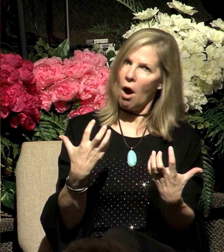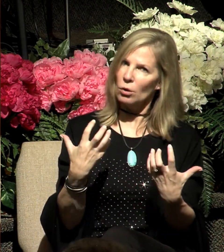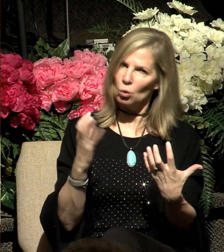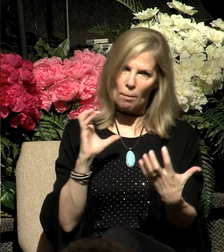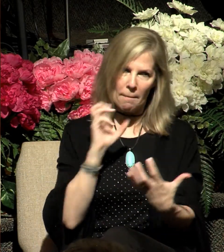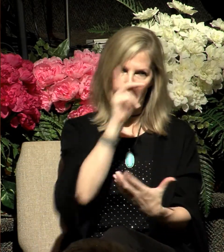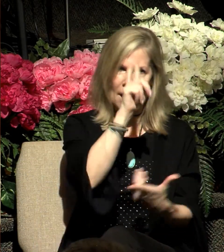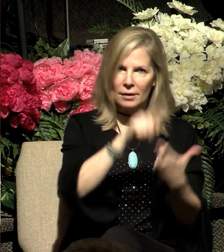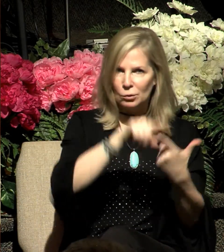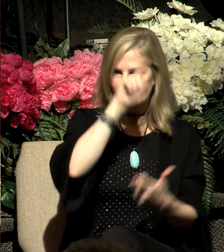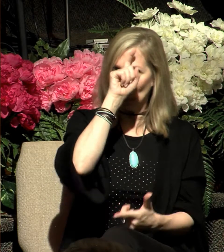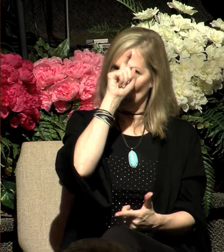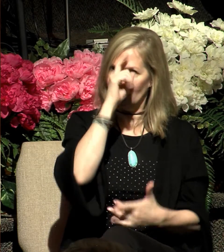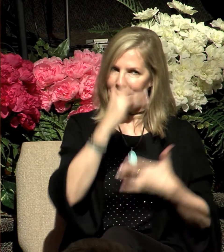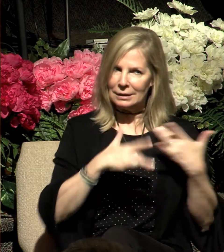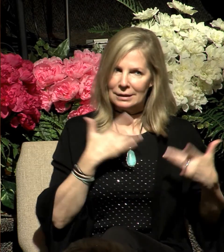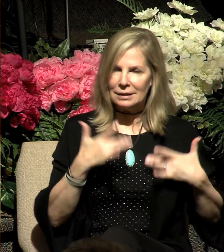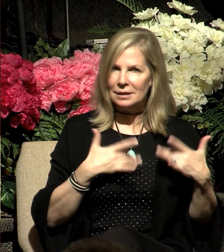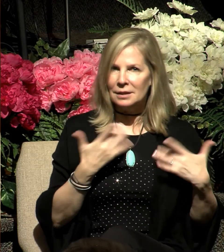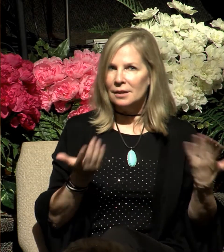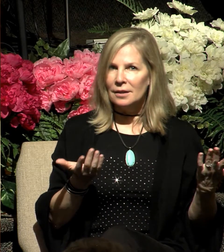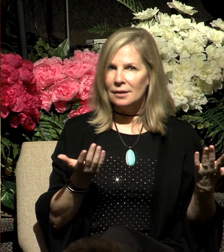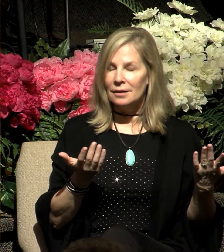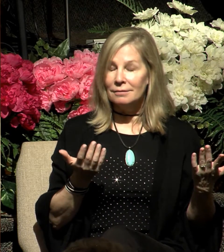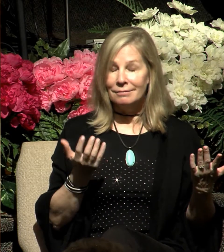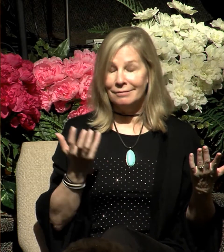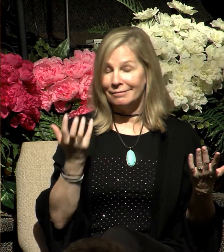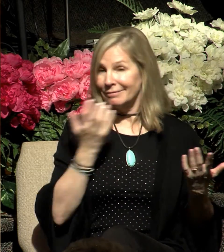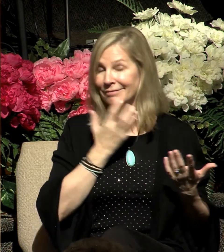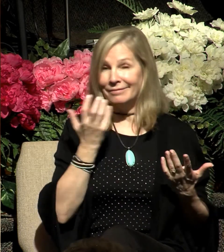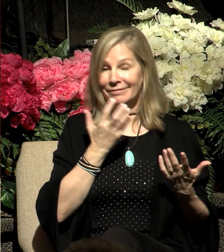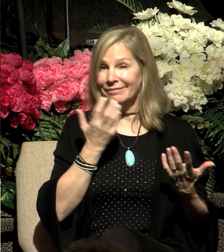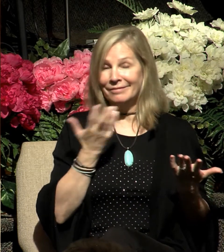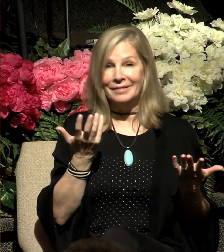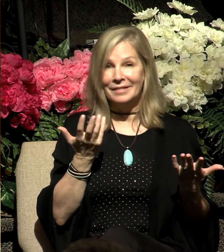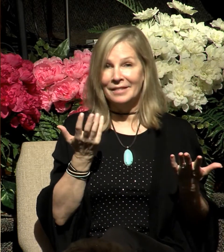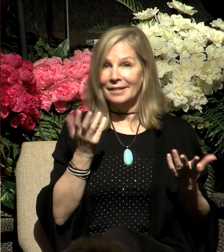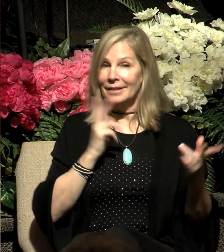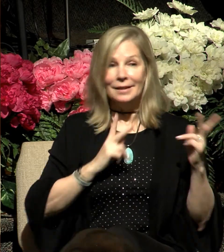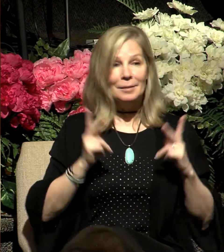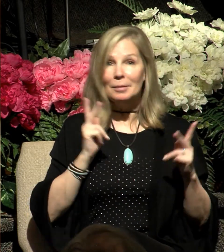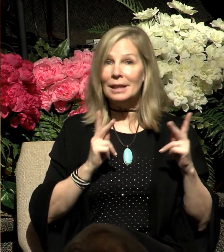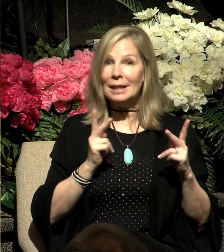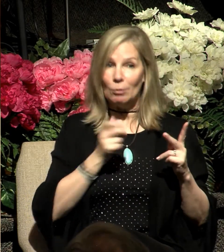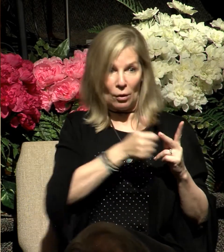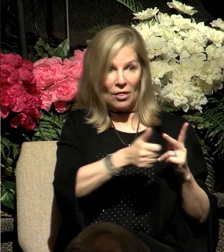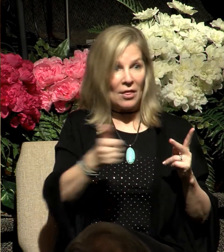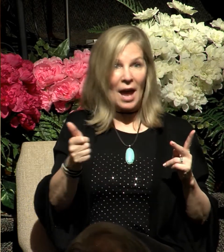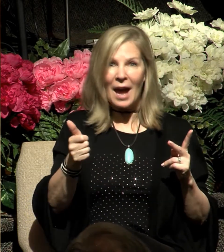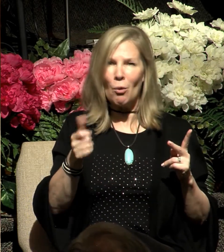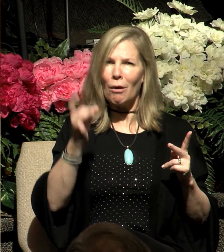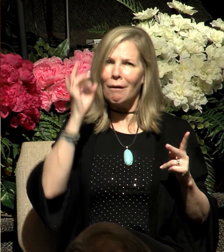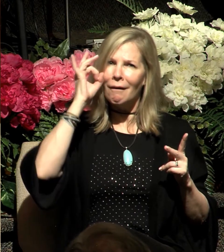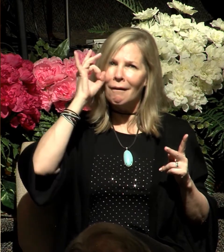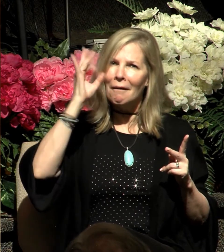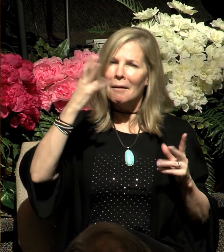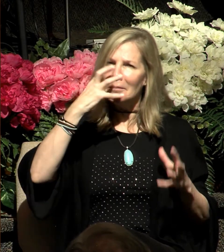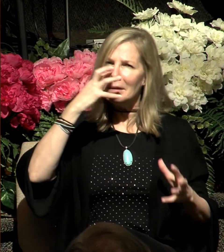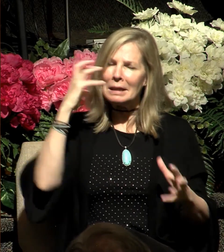to Egypt. Amazing. Amazing as it sounds, the people who were so cruelly treated and oppressed